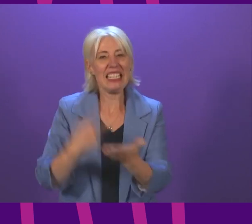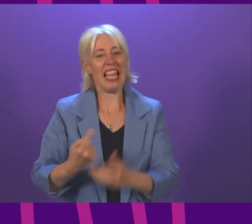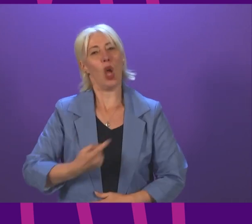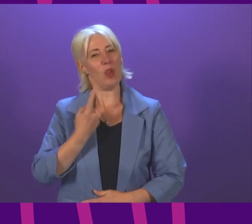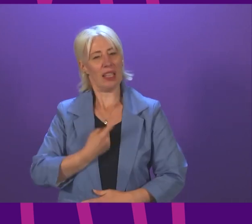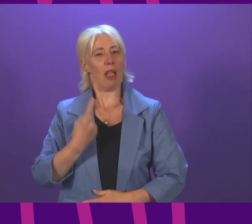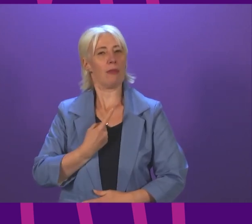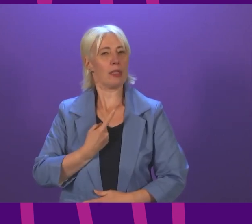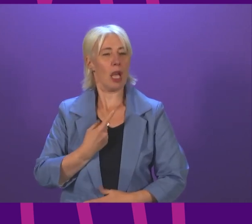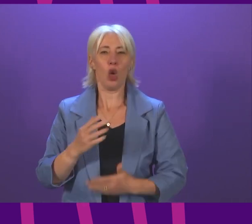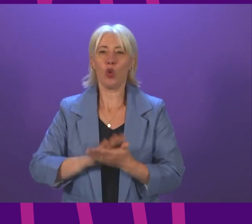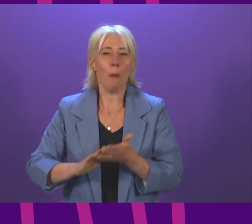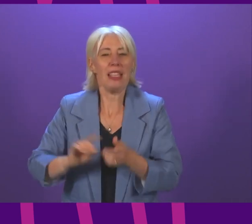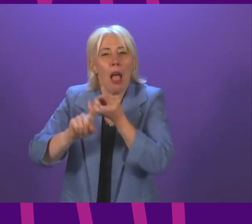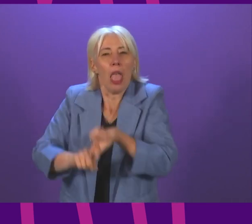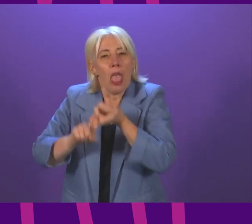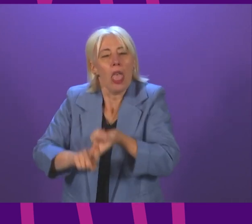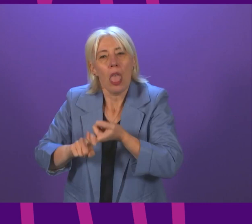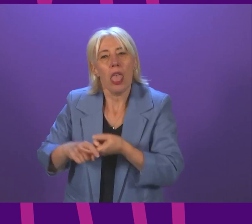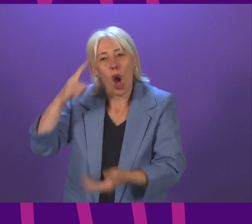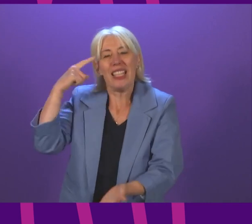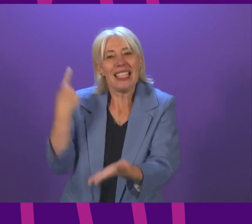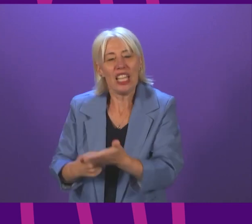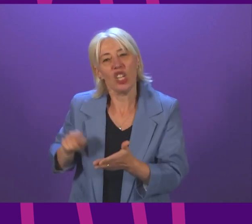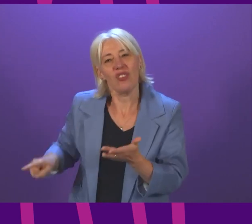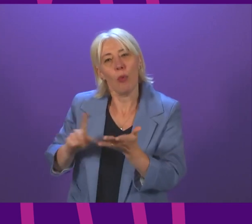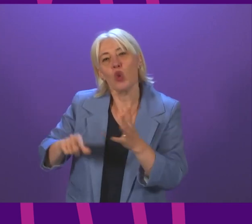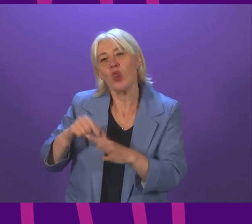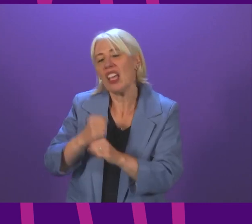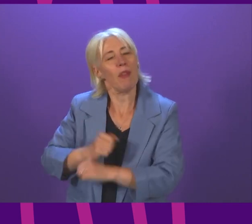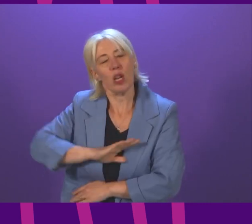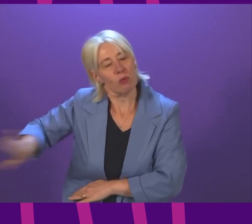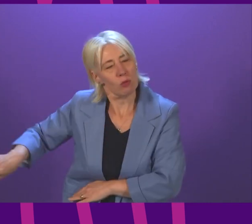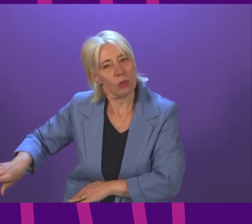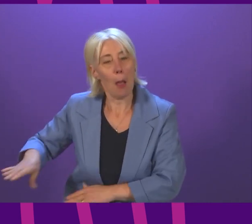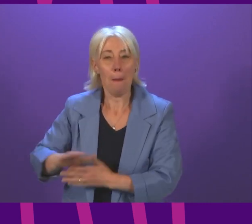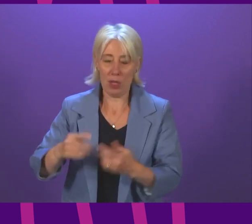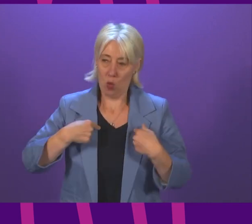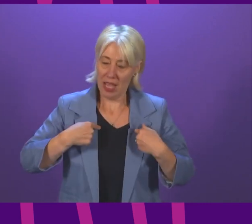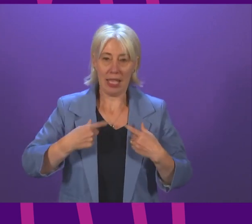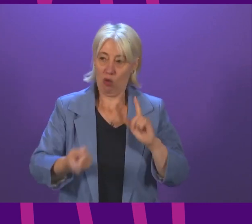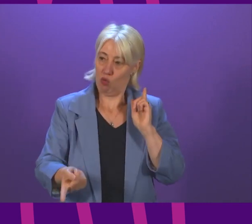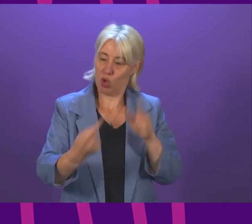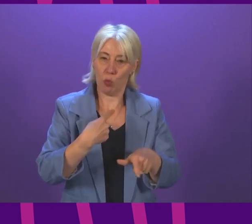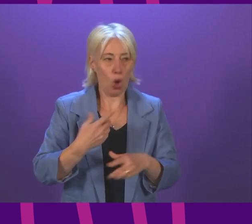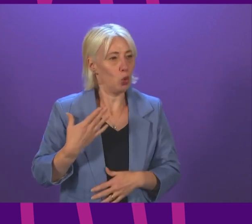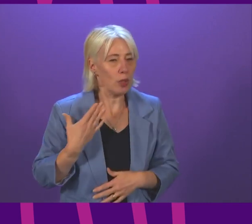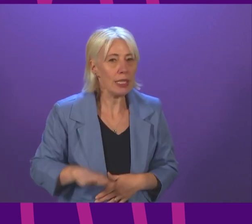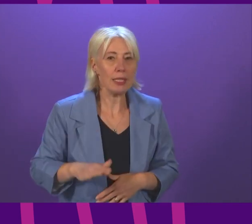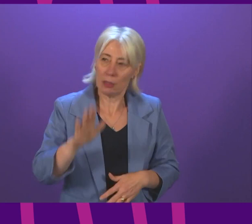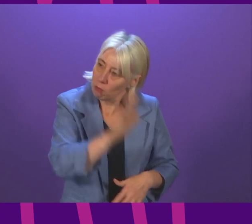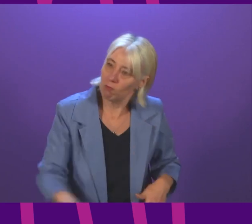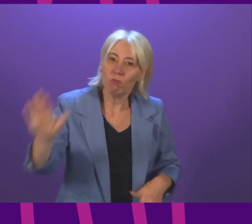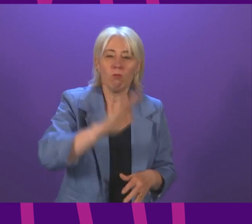so that we are no longer dependent on the decisions of a UK government and we can respond to the needs of people across